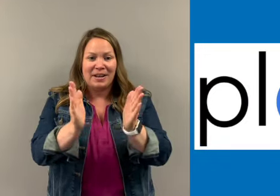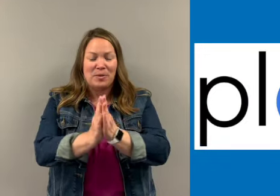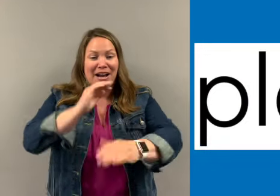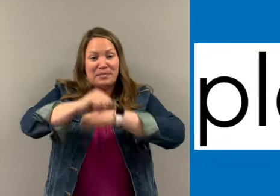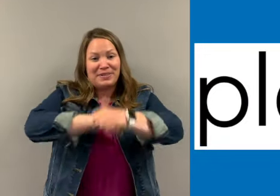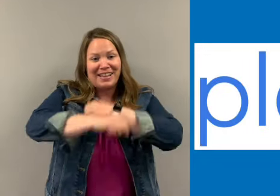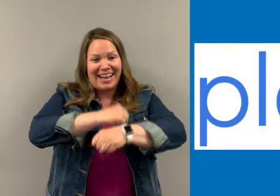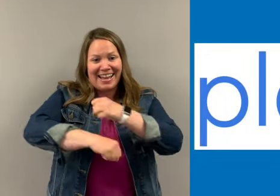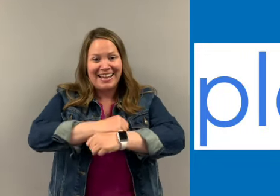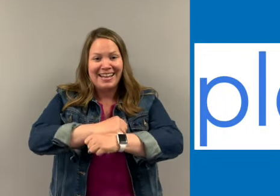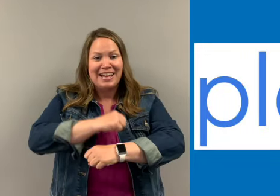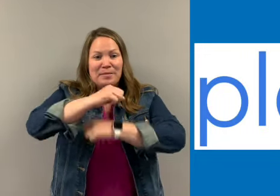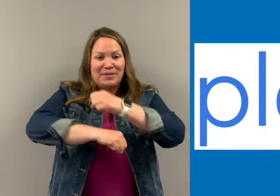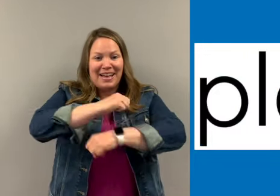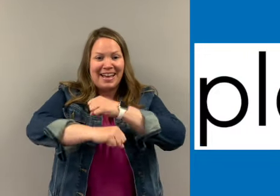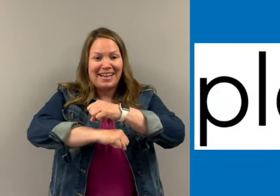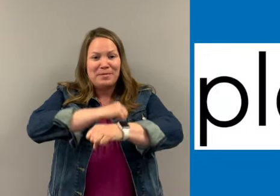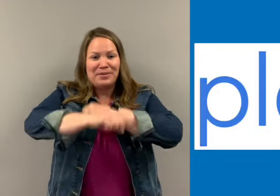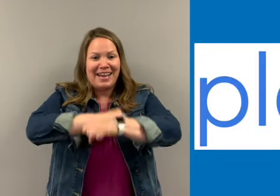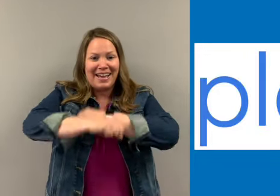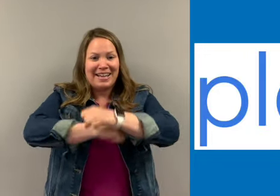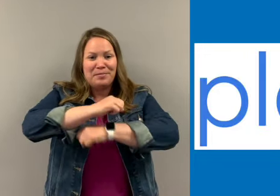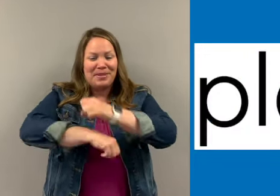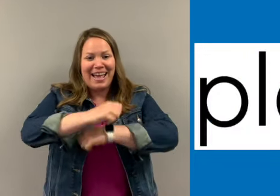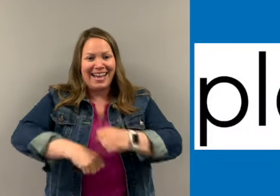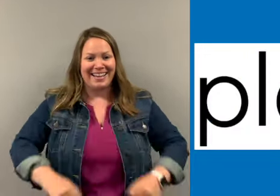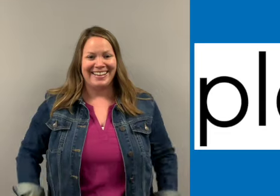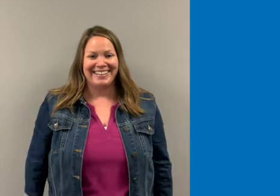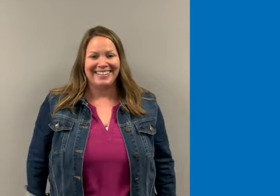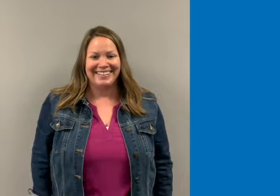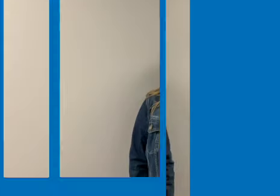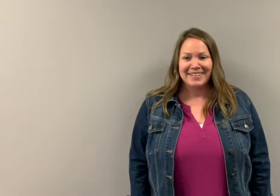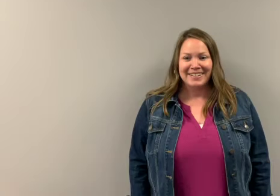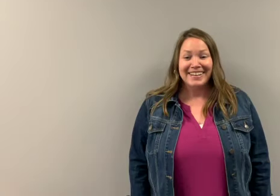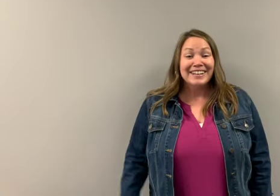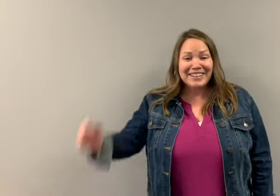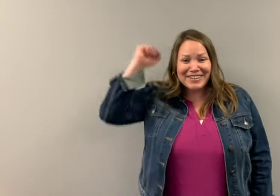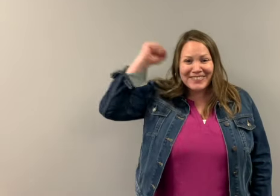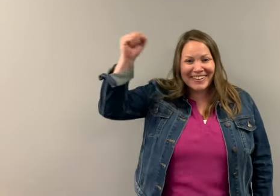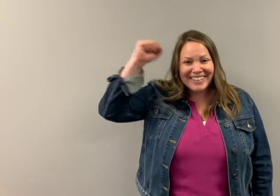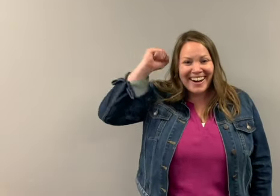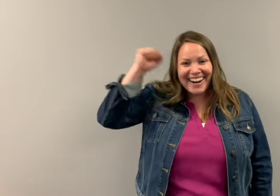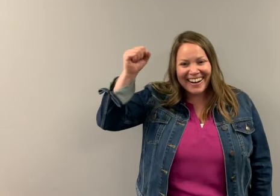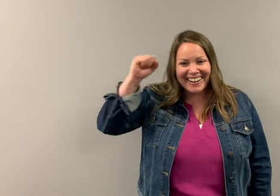-Y, play, play, play, play. You worked hard!